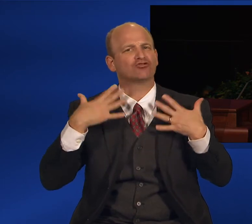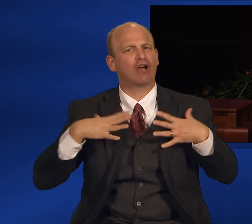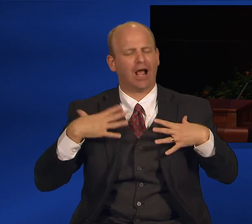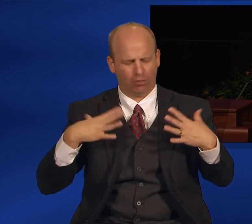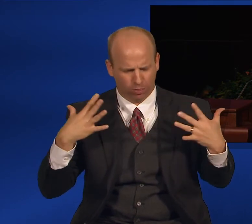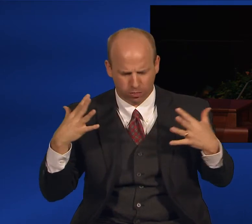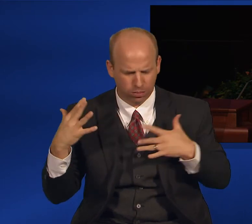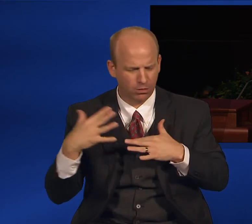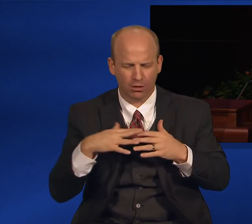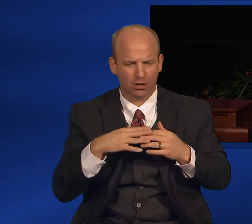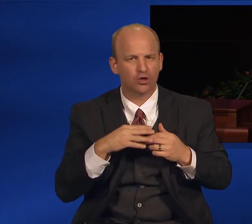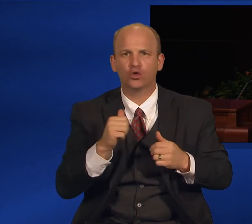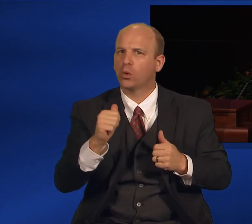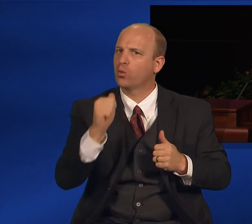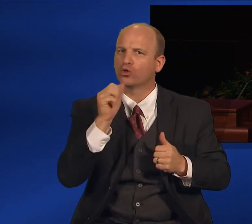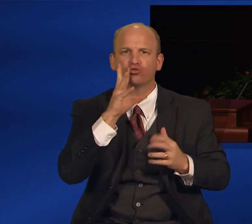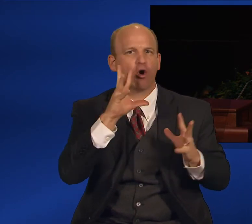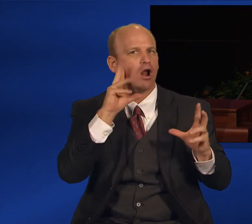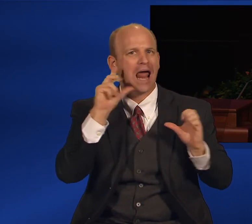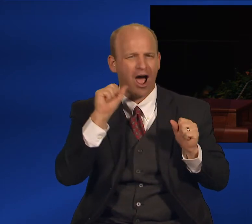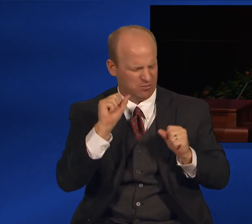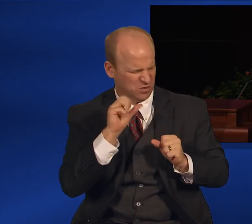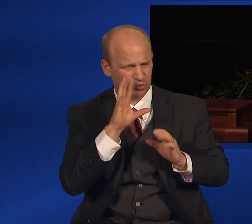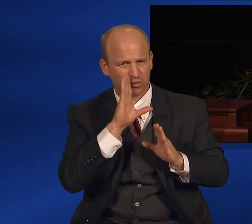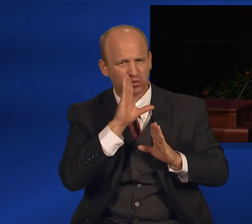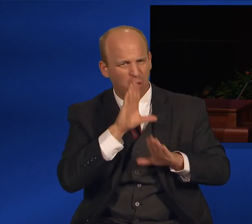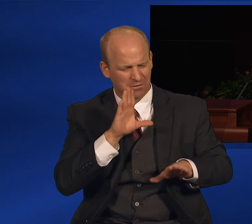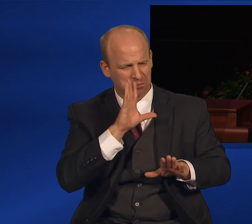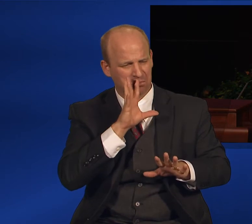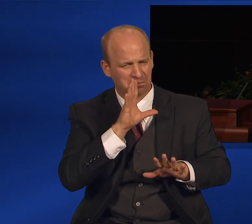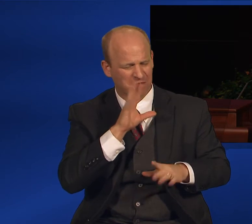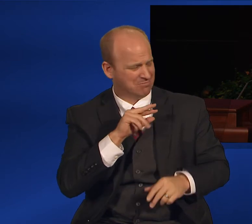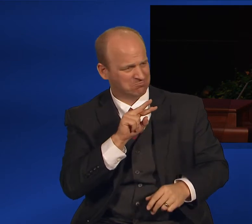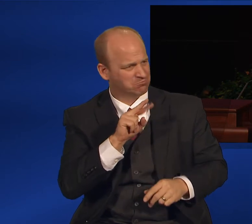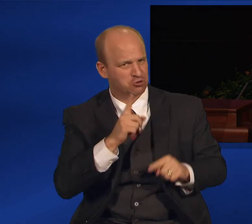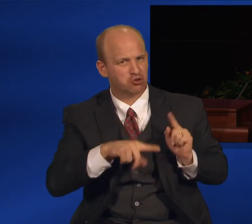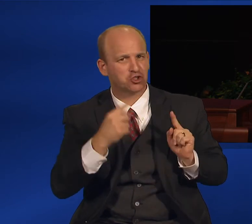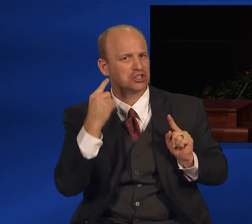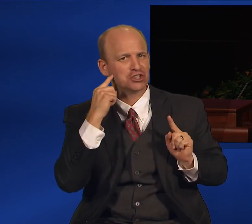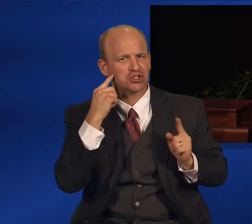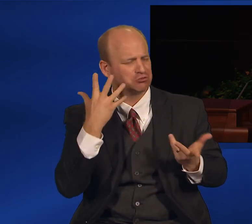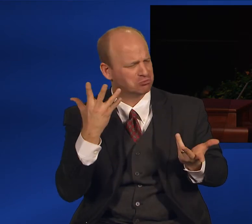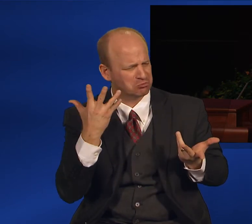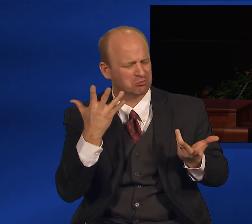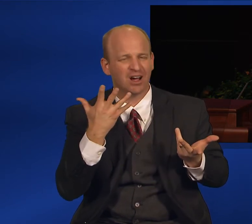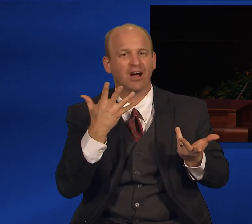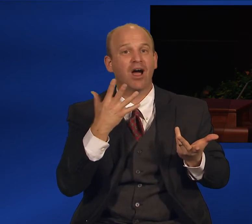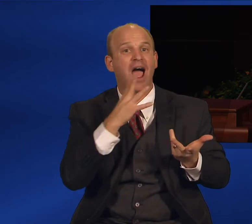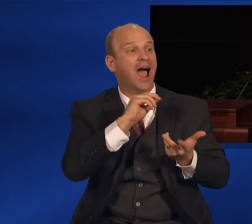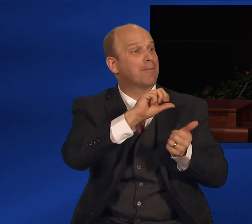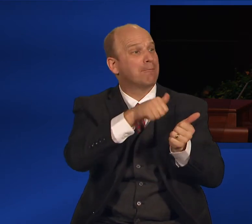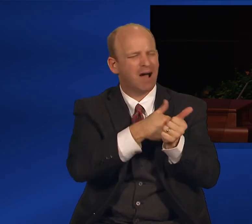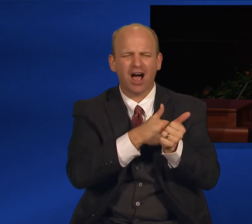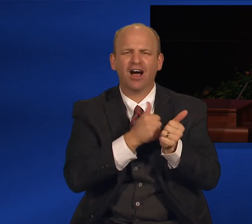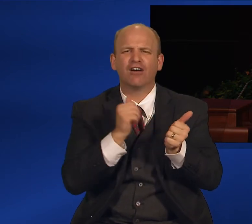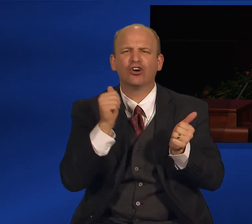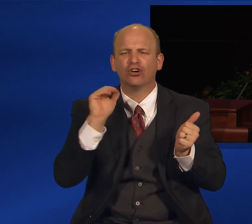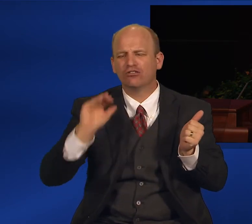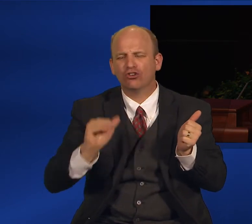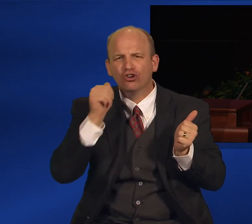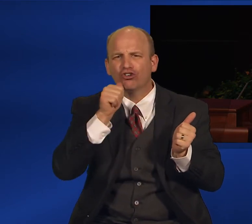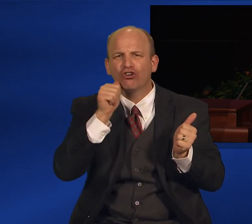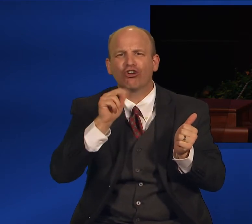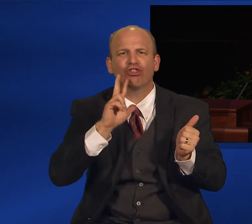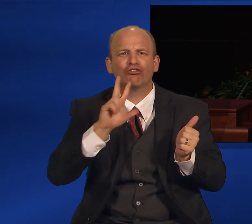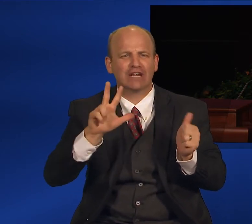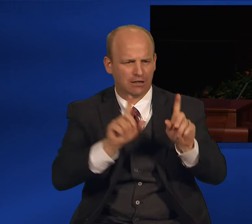softly I couldn't hear her. Hiding behind her was a little girl about three years old. What in the world was I to do